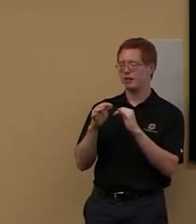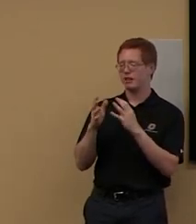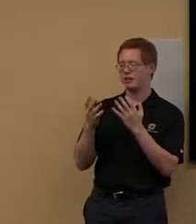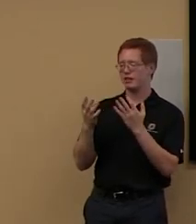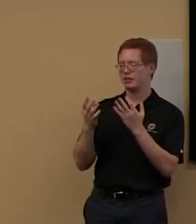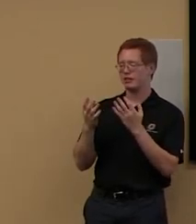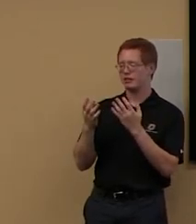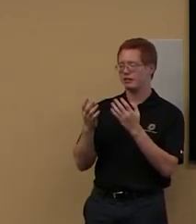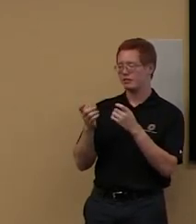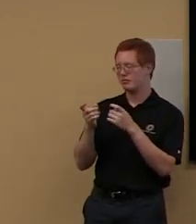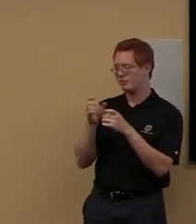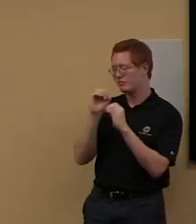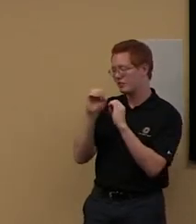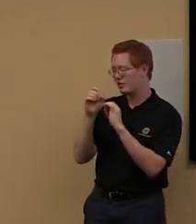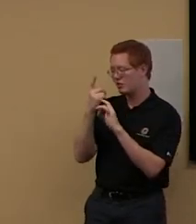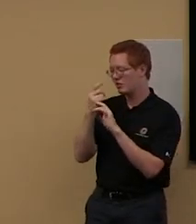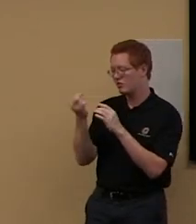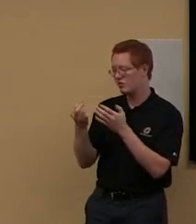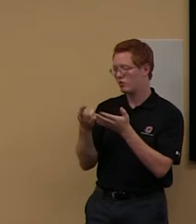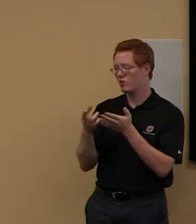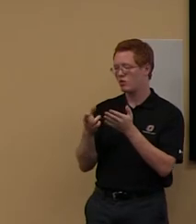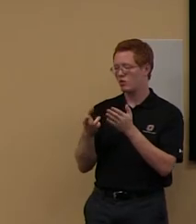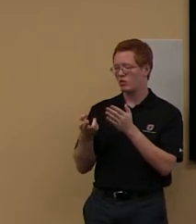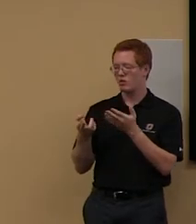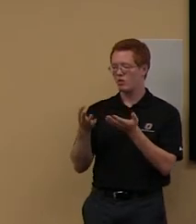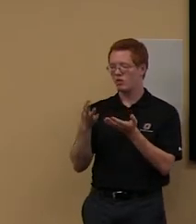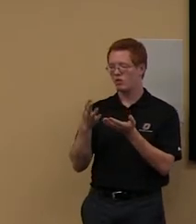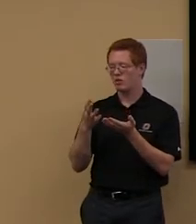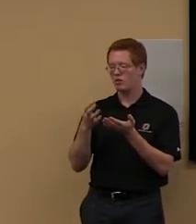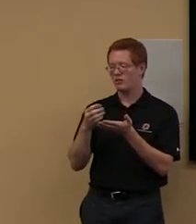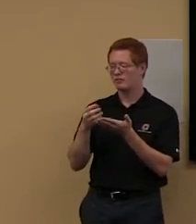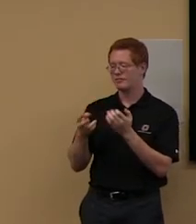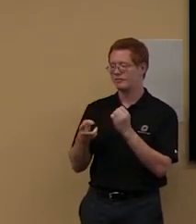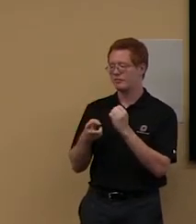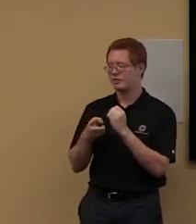um, and you're, you're able to, um, to request that.